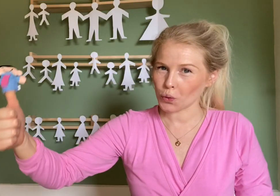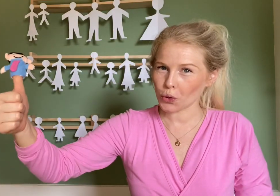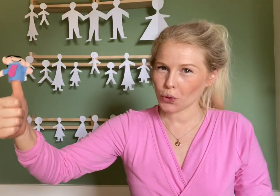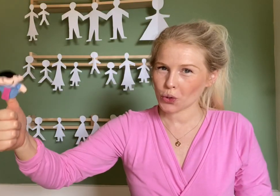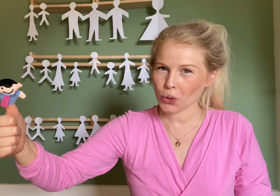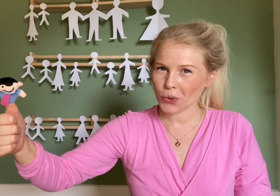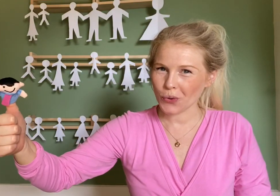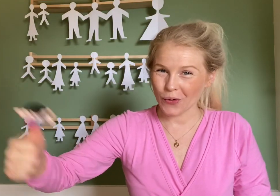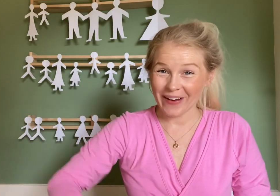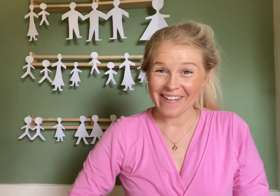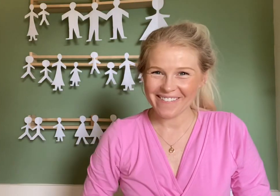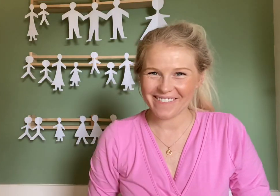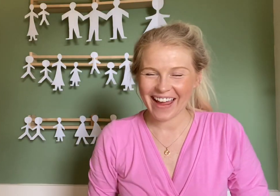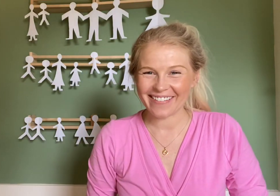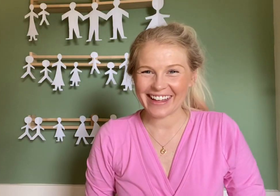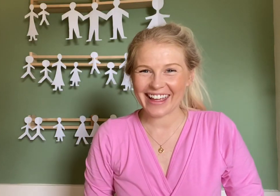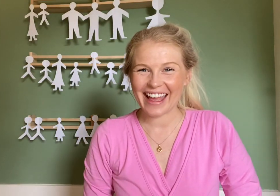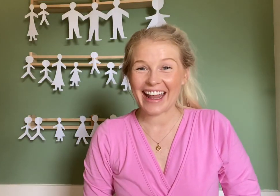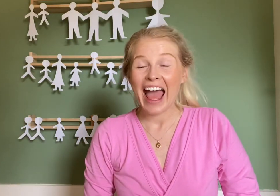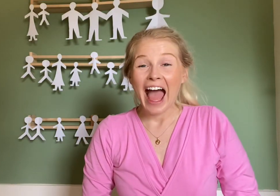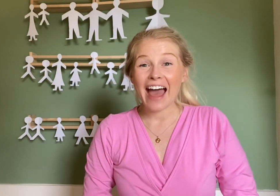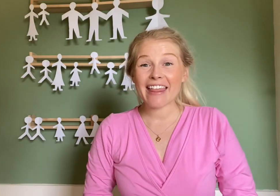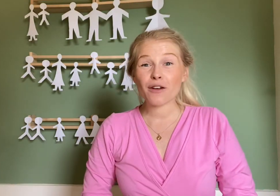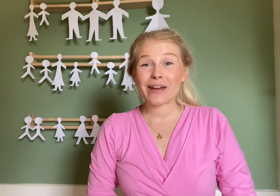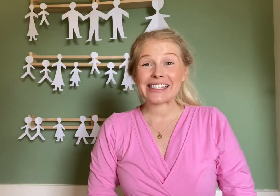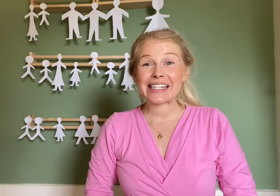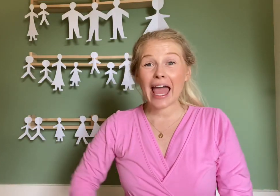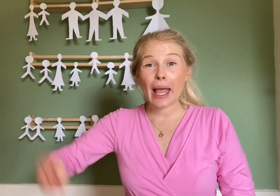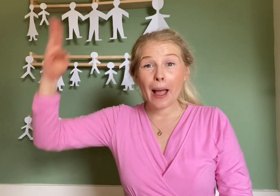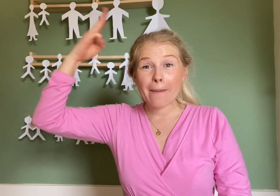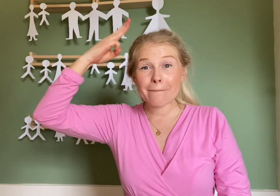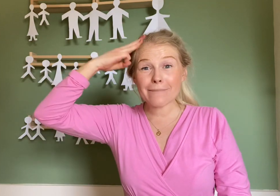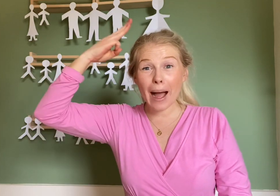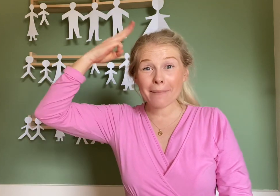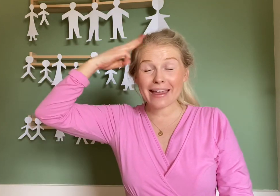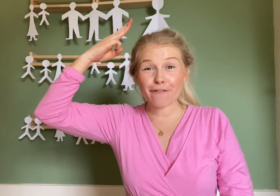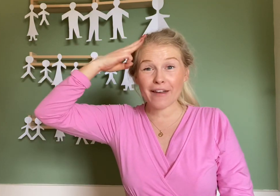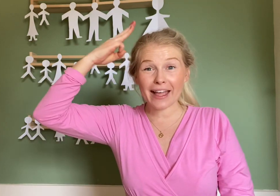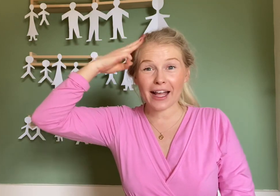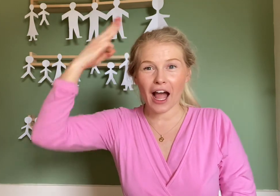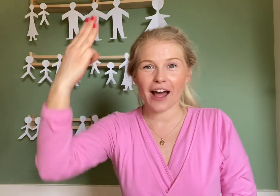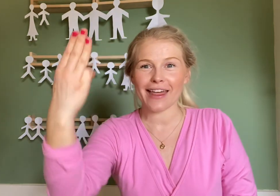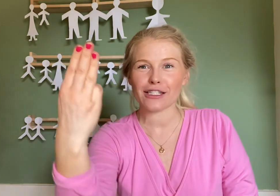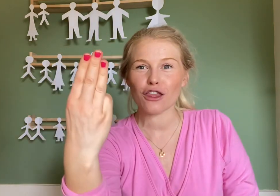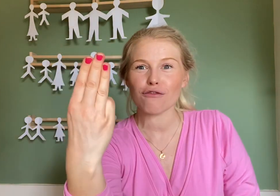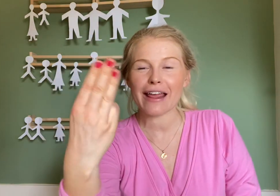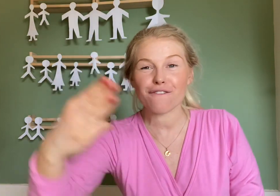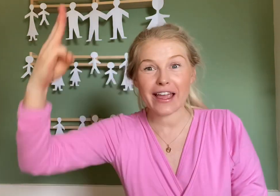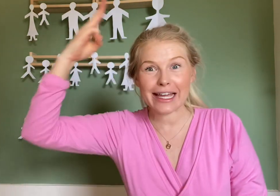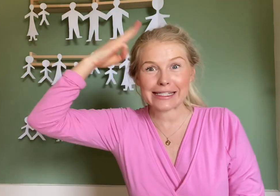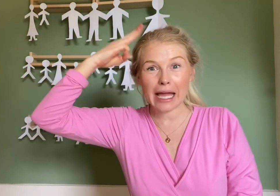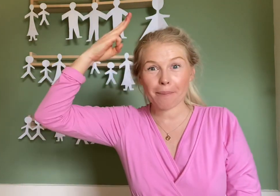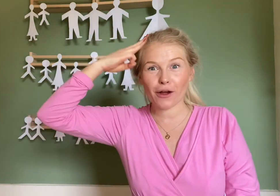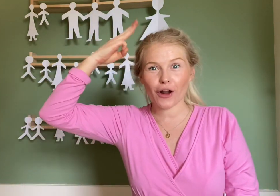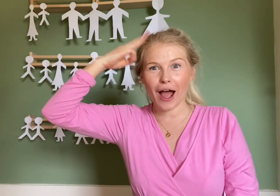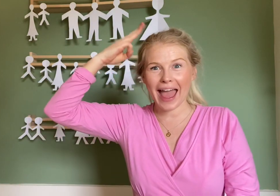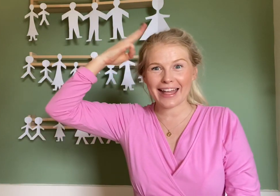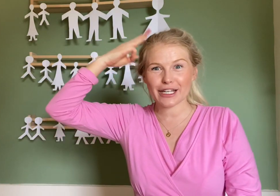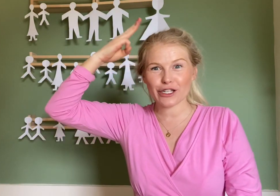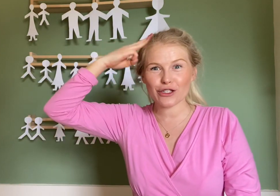you do? Very good. And then we say, mummy finger, that's three fingers tapping on our head. Can you do